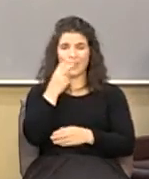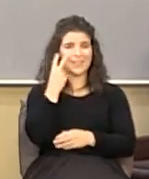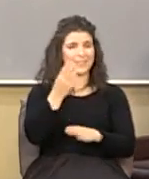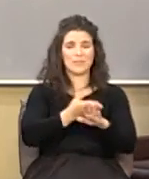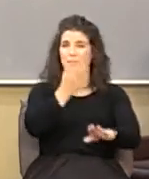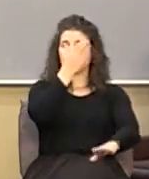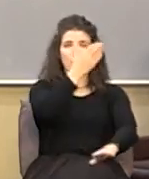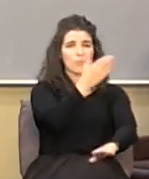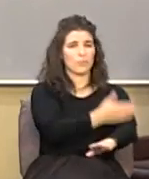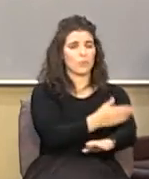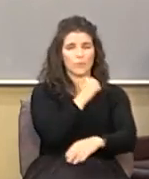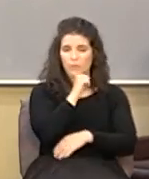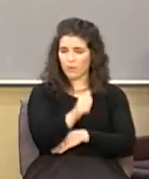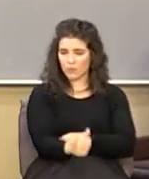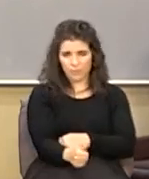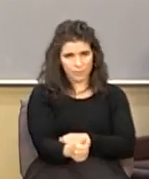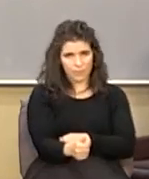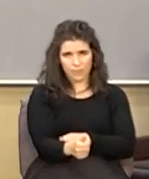get any better